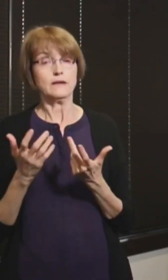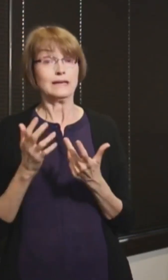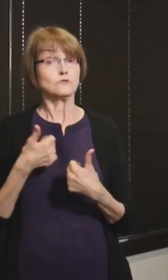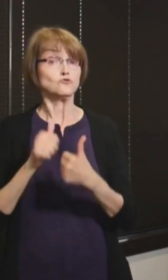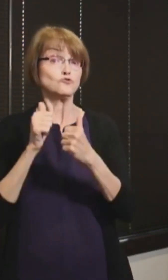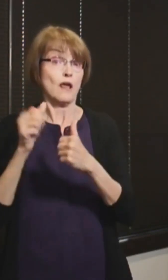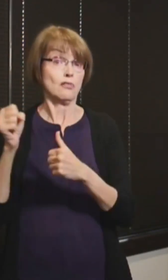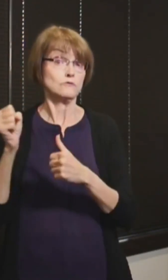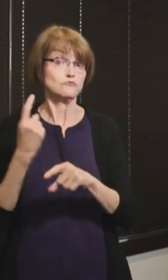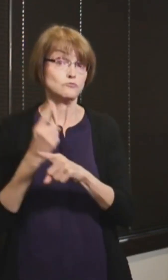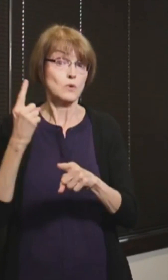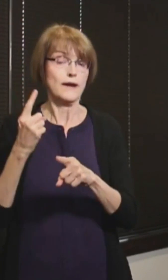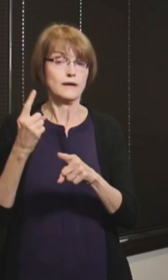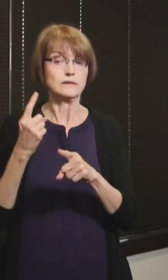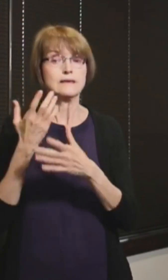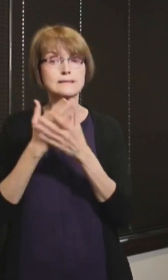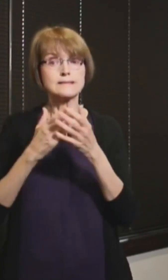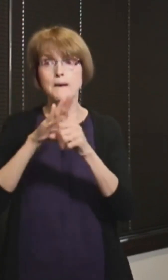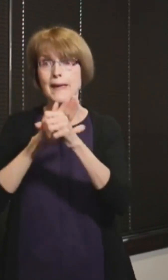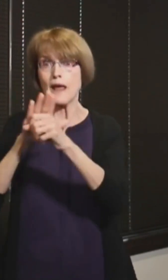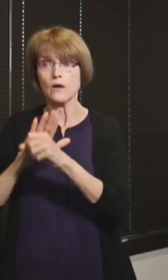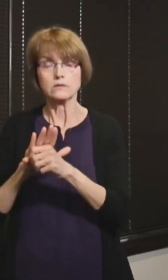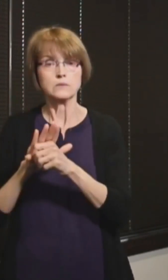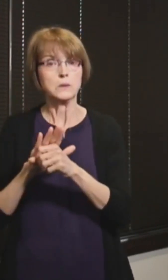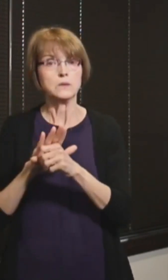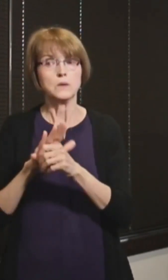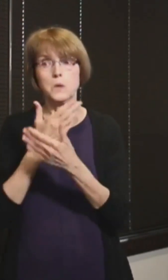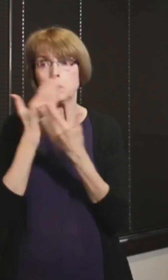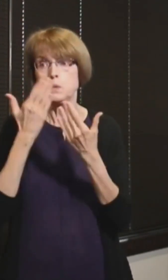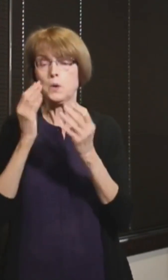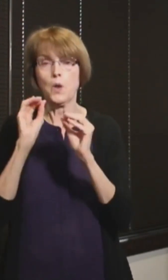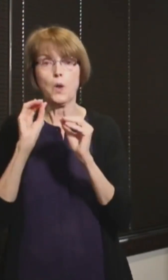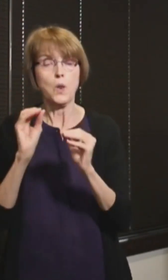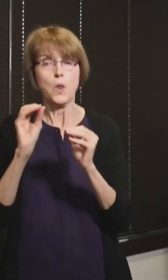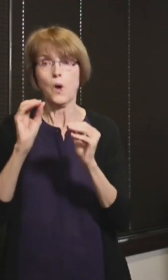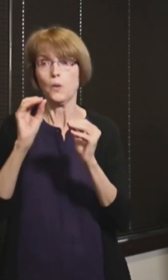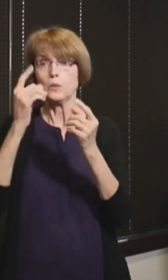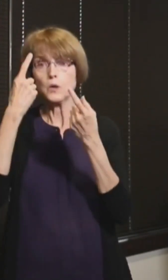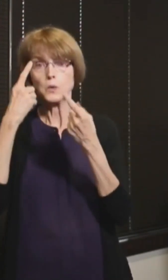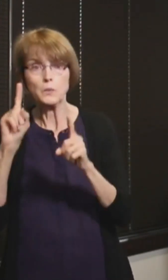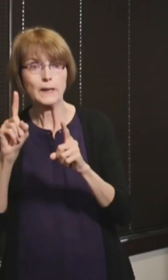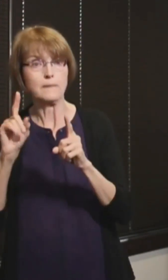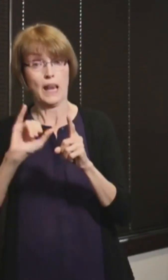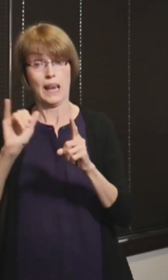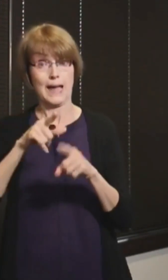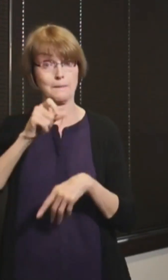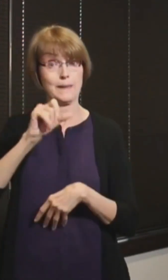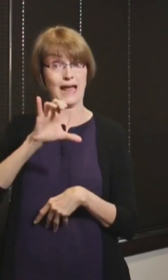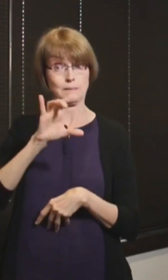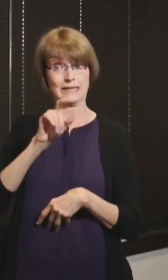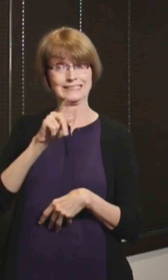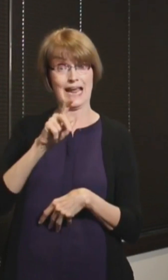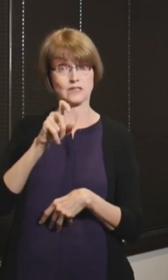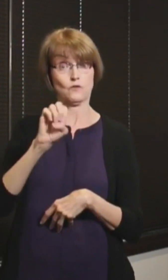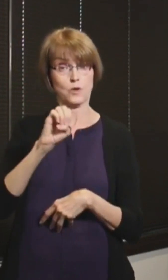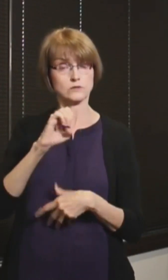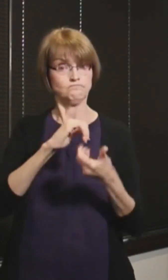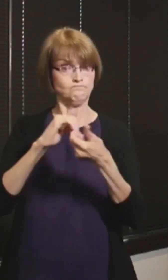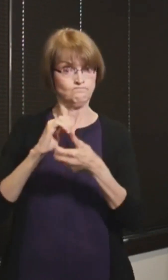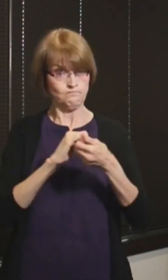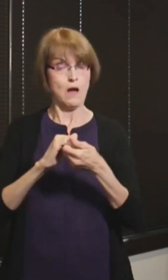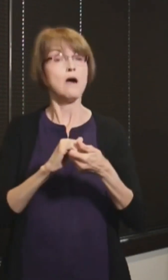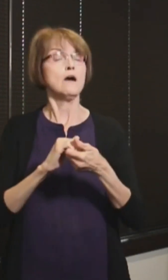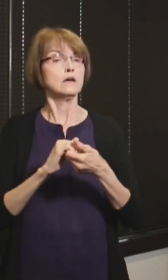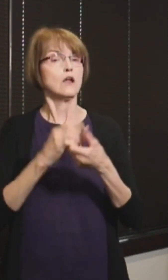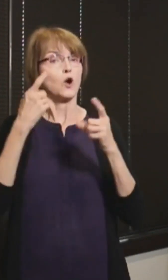challenge though for areas that don't have the arrangement that we set up at the very beginning of the pandemic to get that